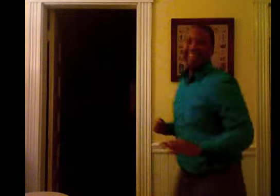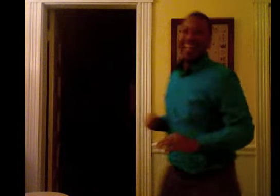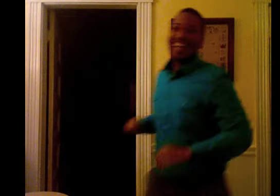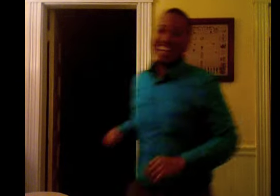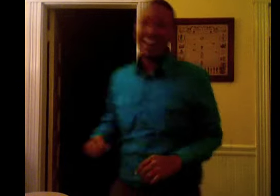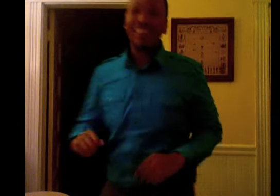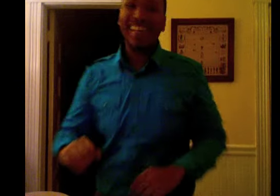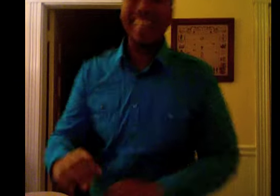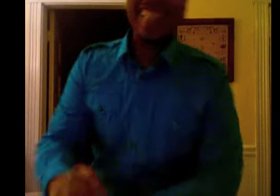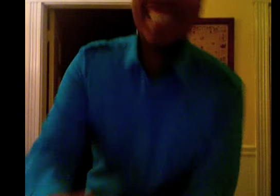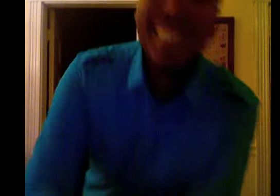Oh my goodness.